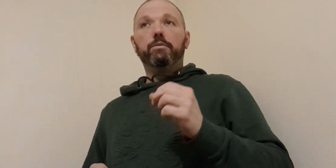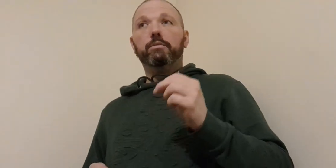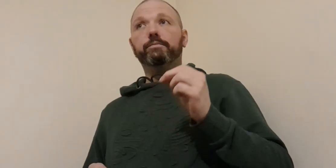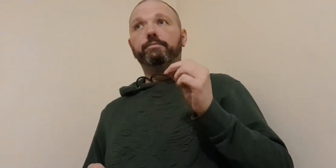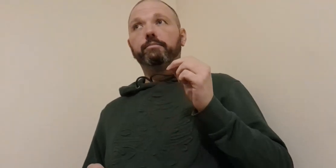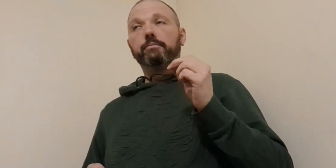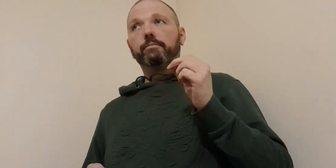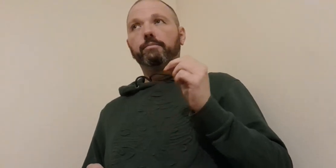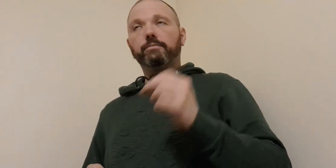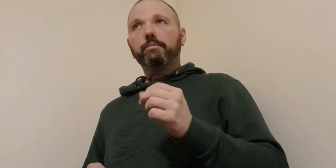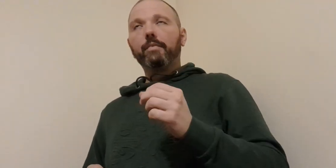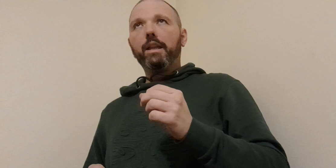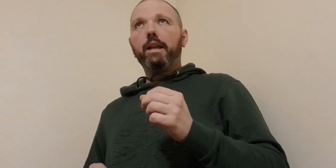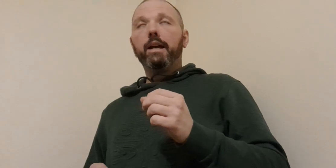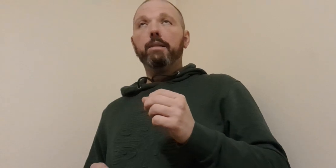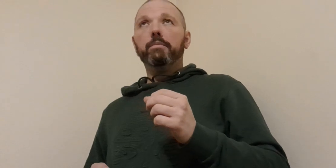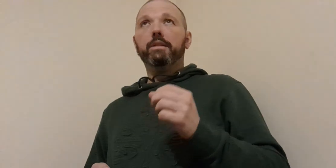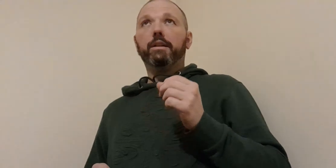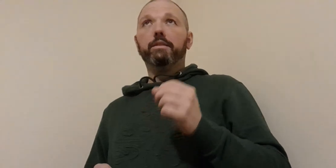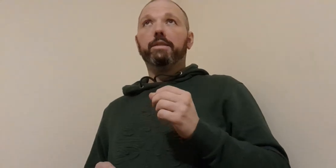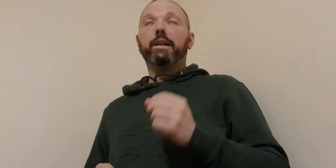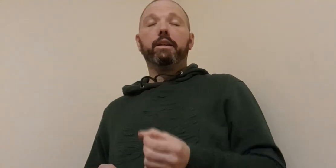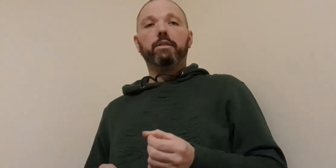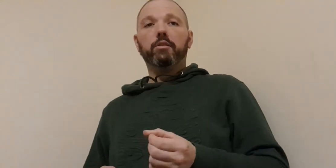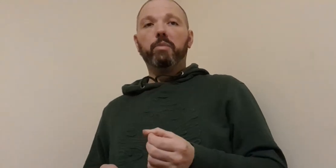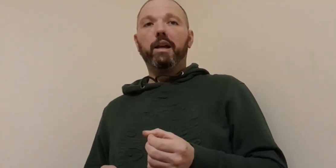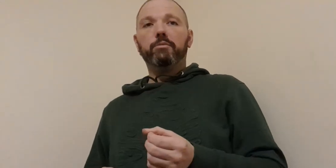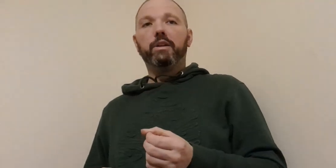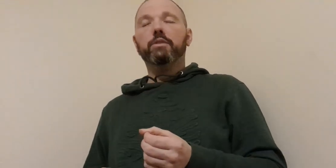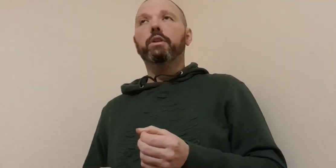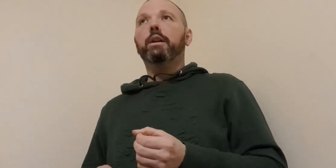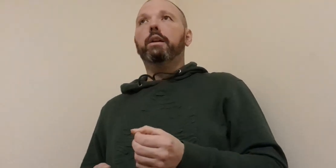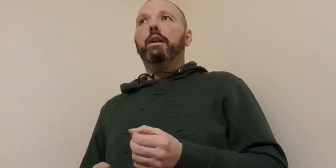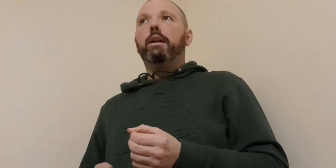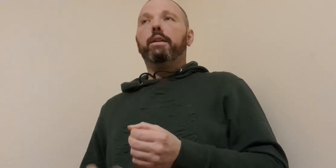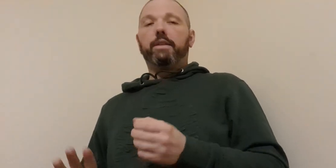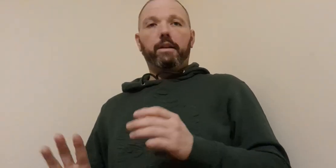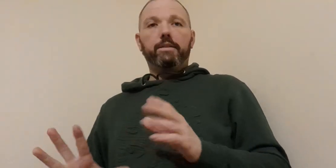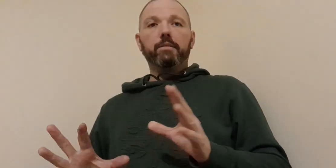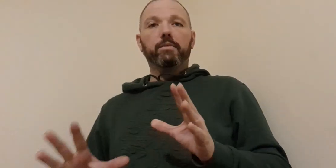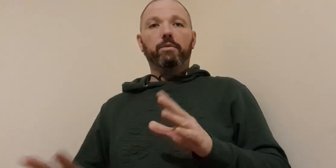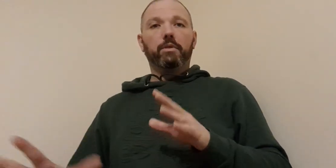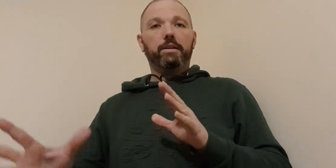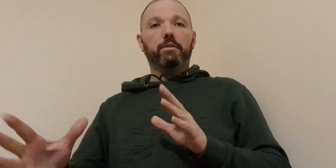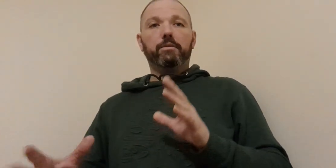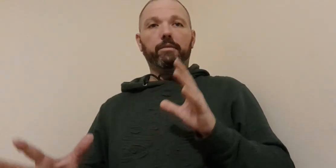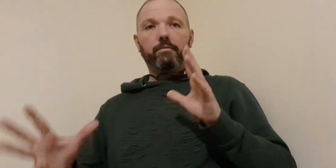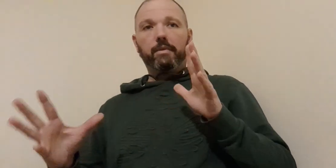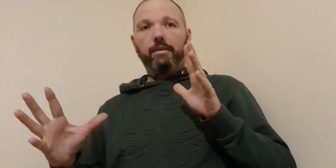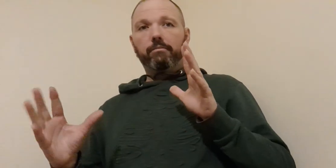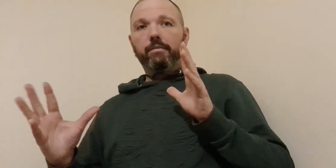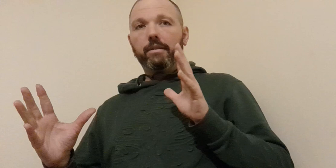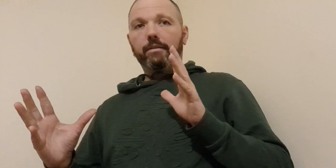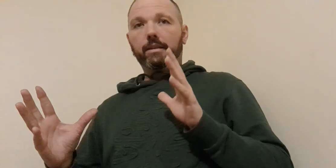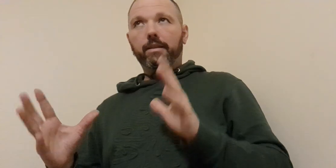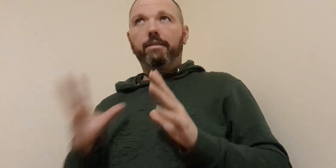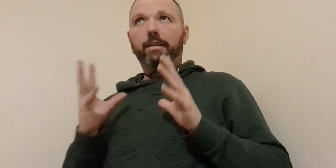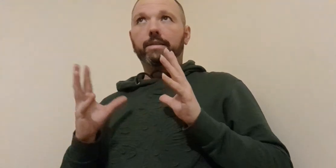um the kind of the second like go palm change as i kind of said before like go the